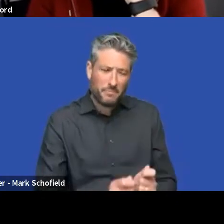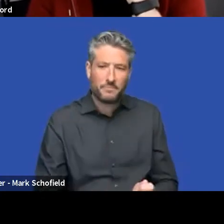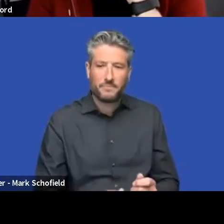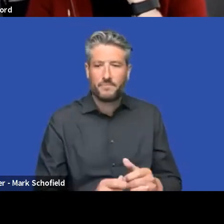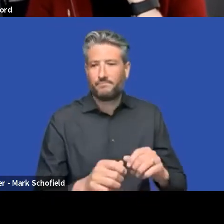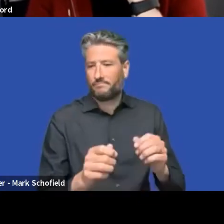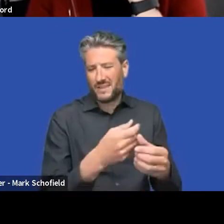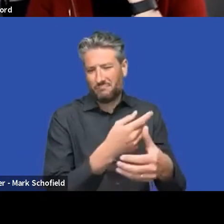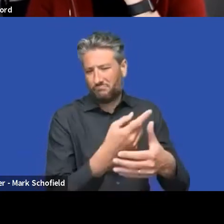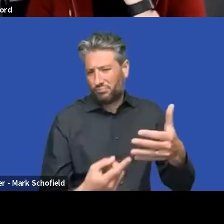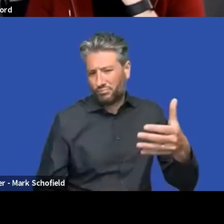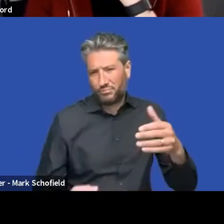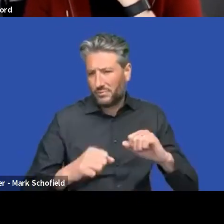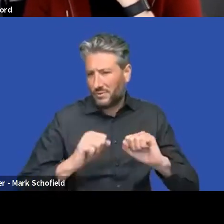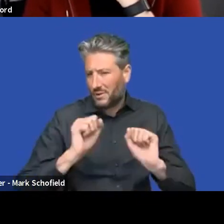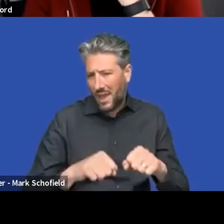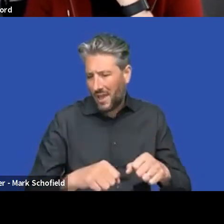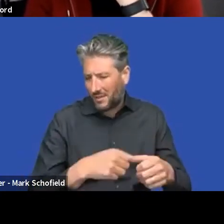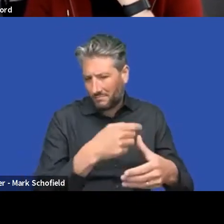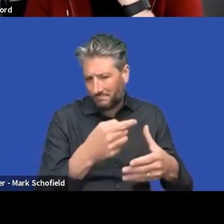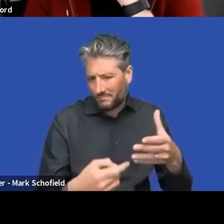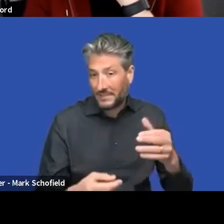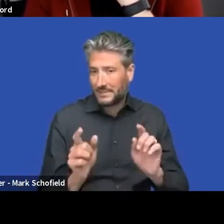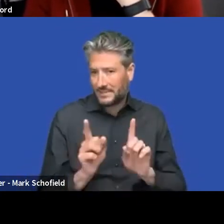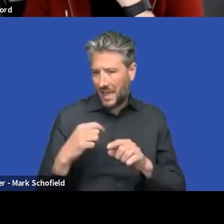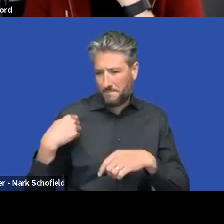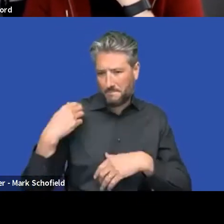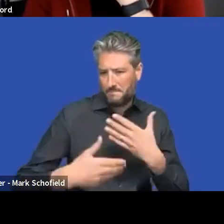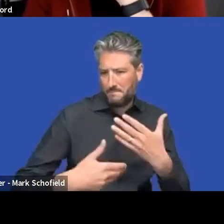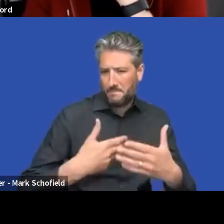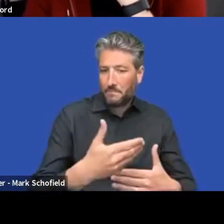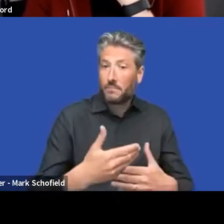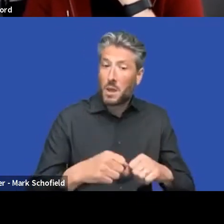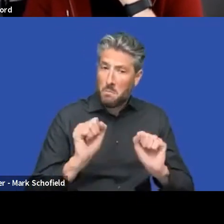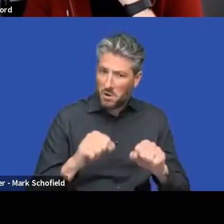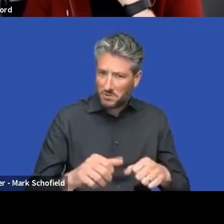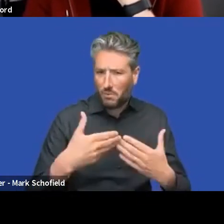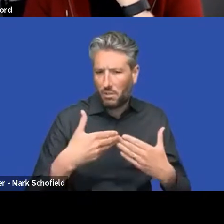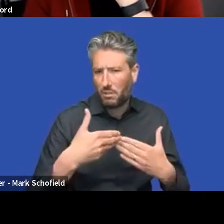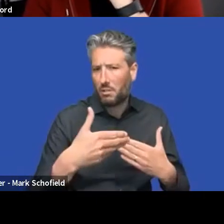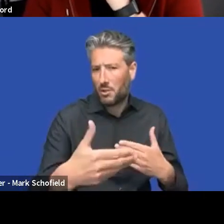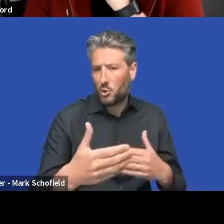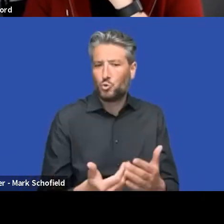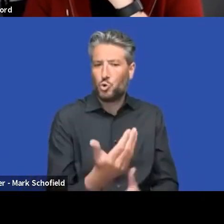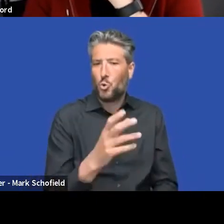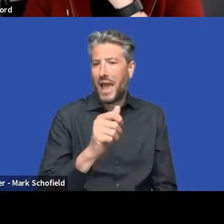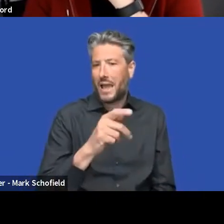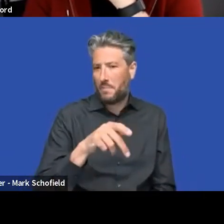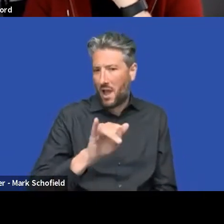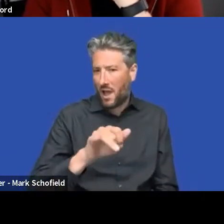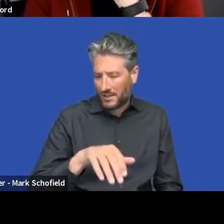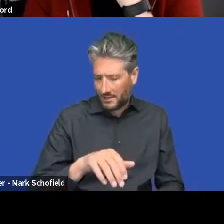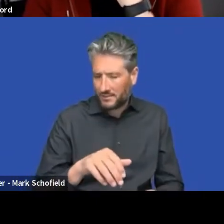should still be possible with the new API. And then we have the more,